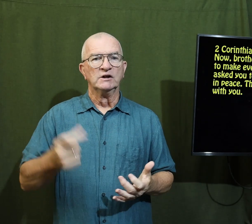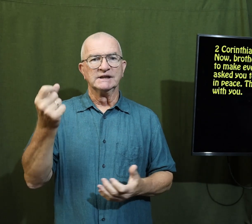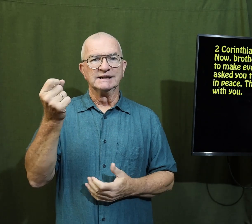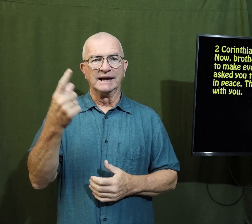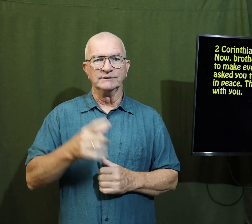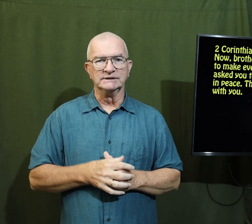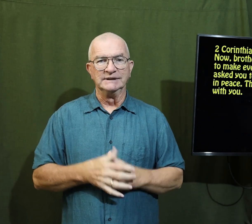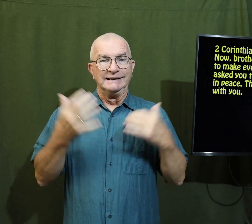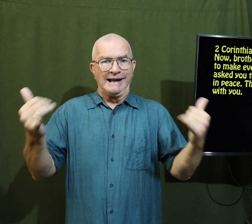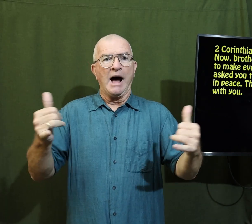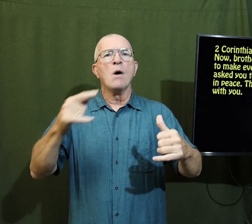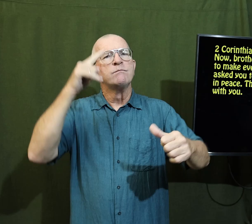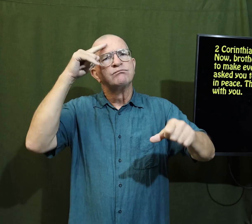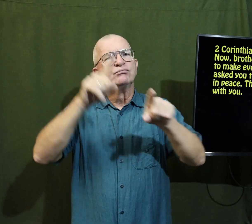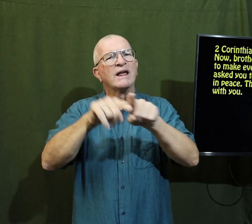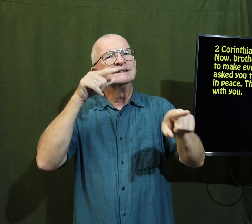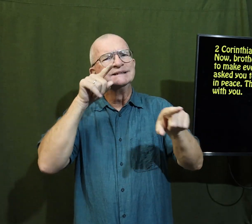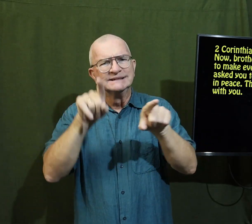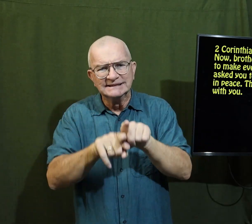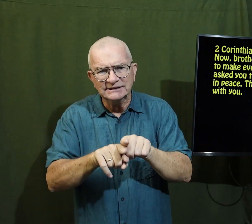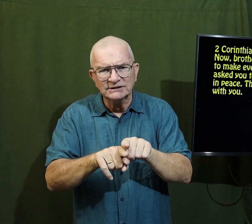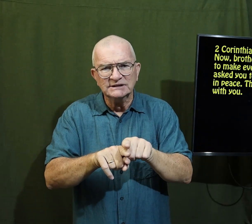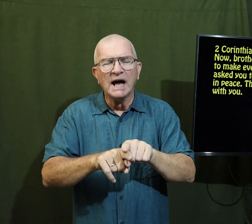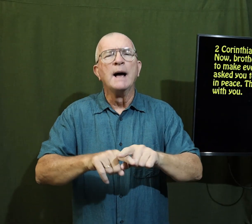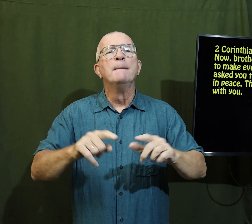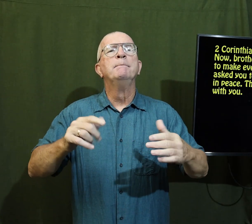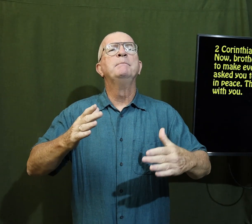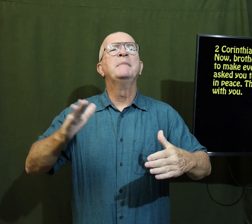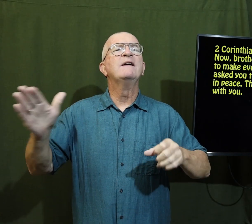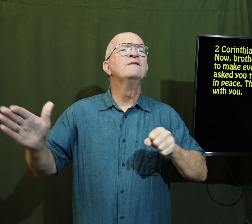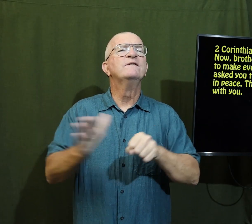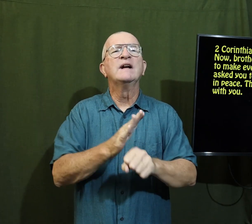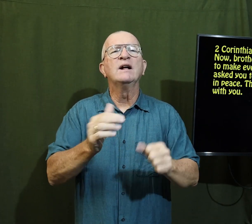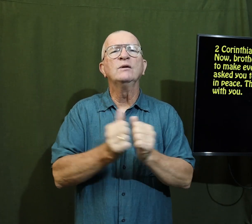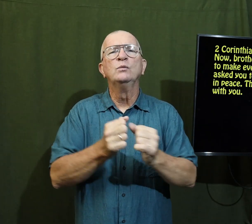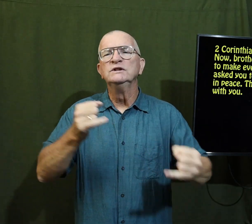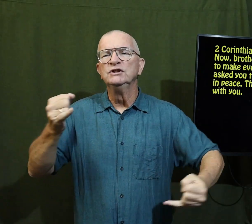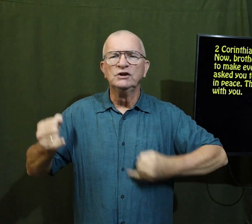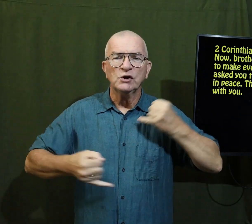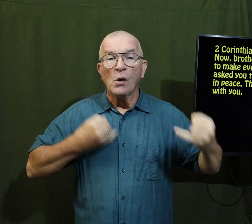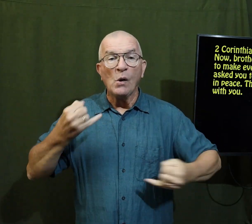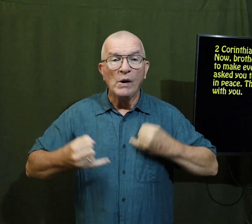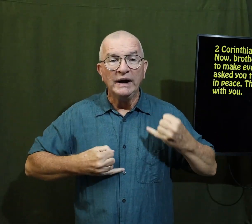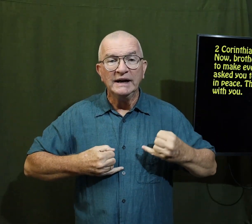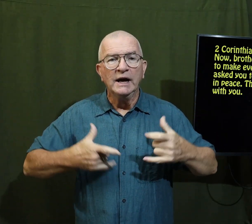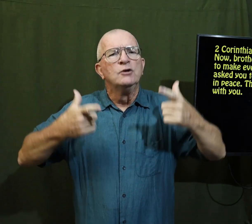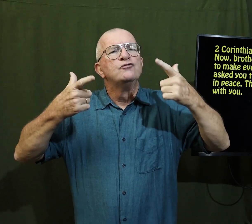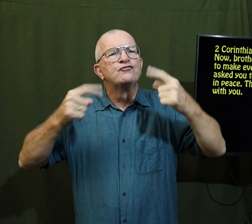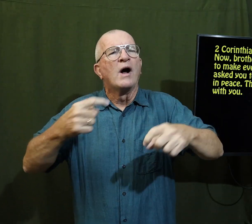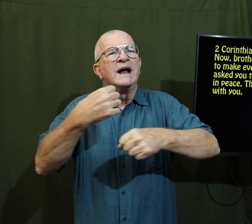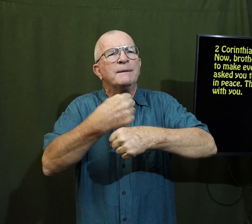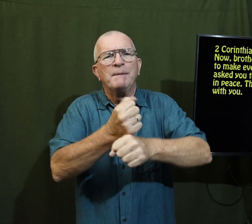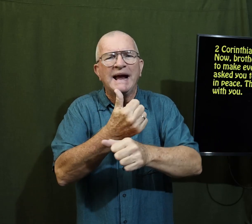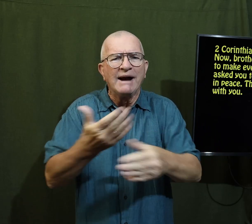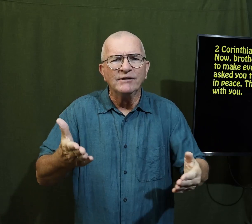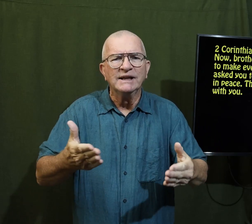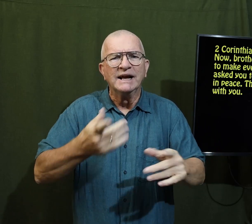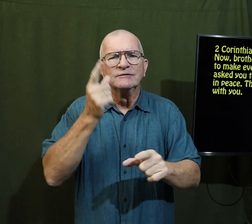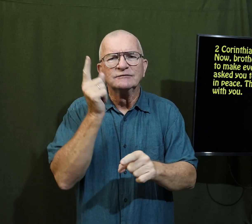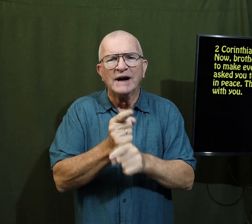verse 11 now brothers and sisters be filled with joy try to